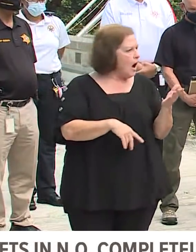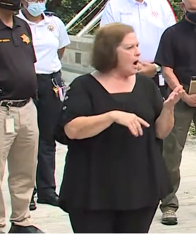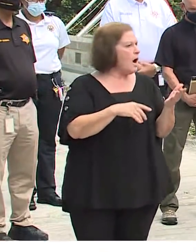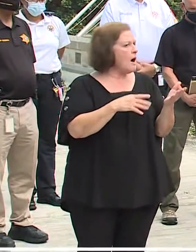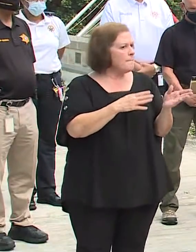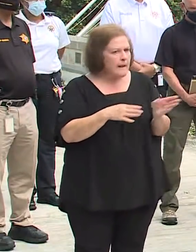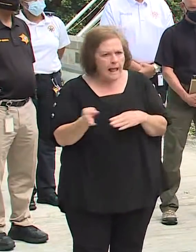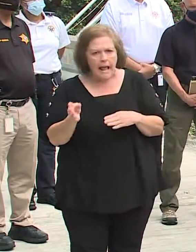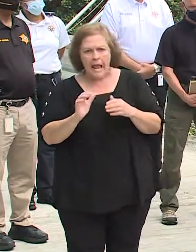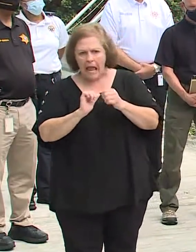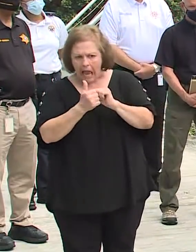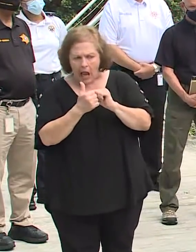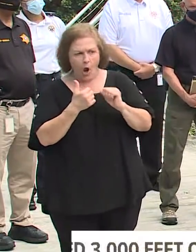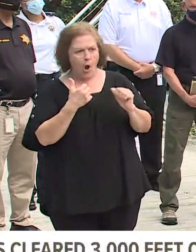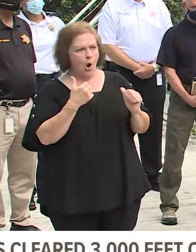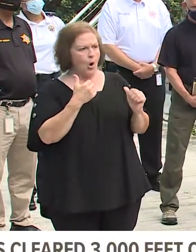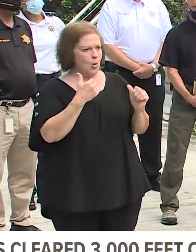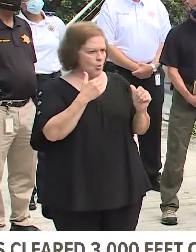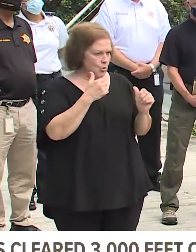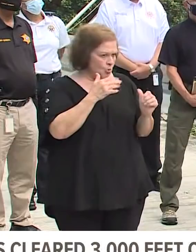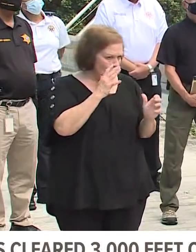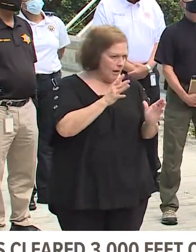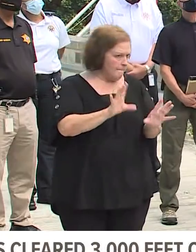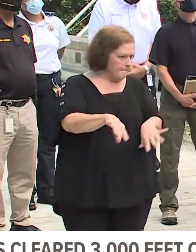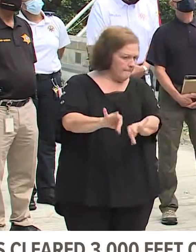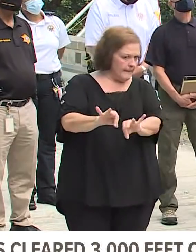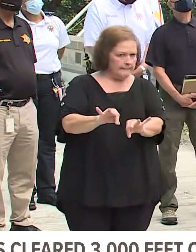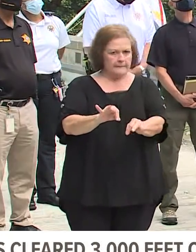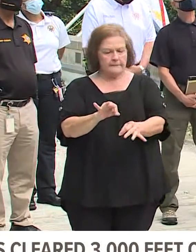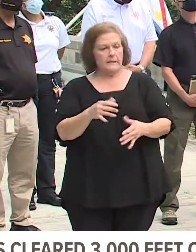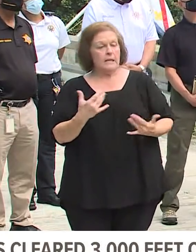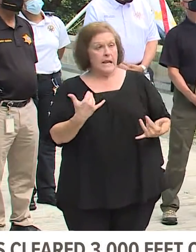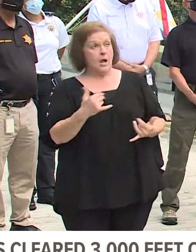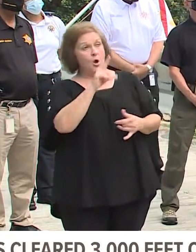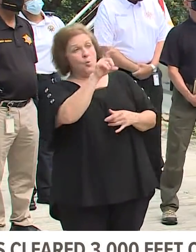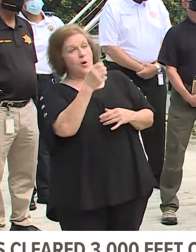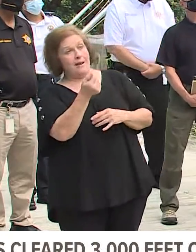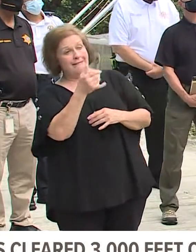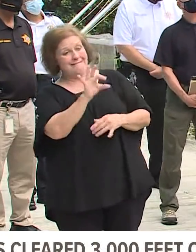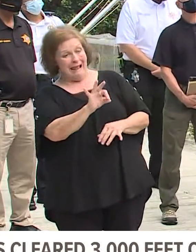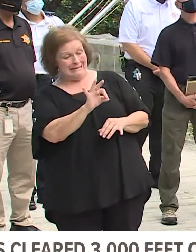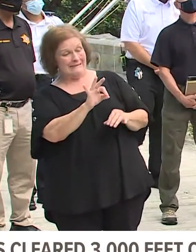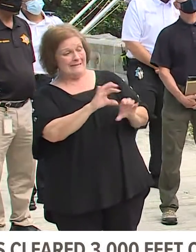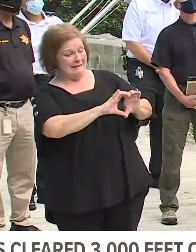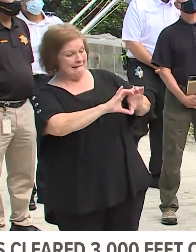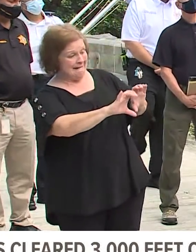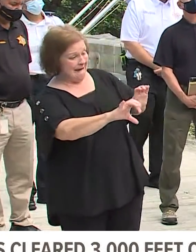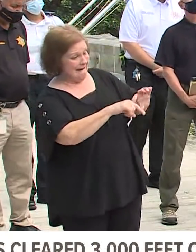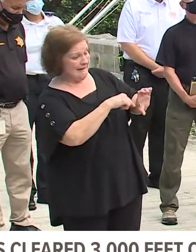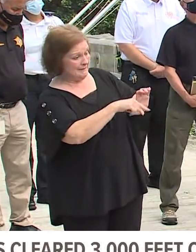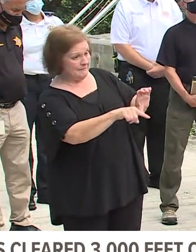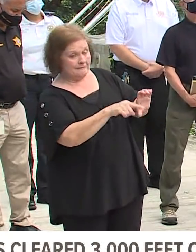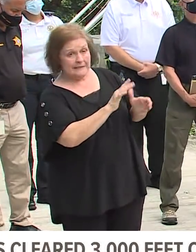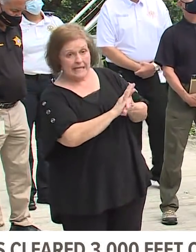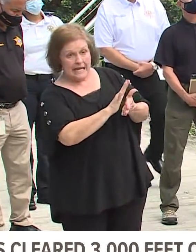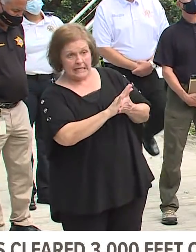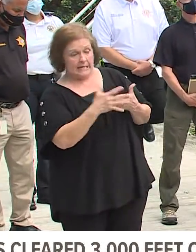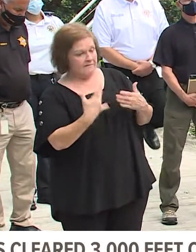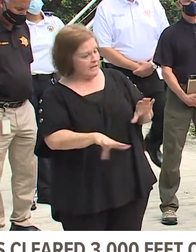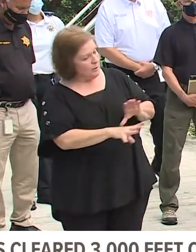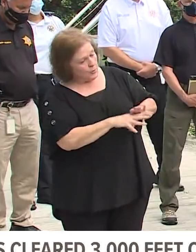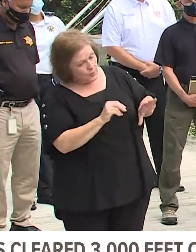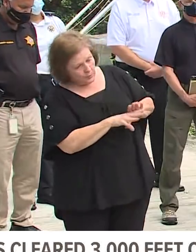structure of how that debris should be pushed out there we've cleared 119 catch basins on day three of the recovery fully